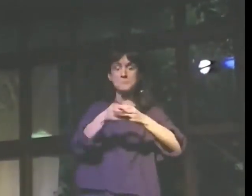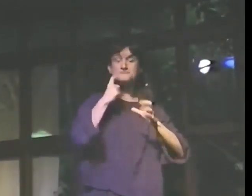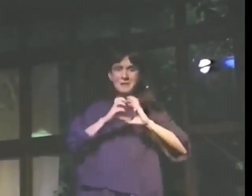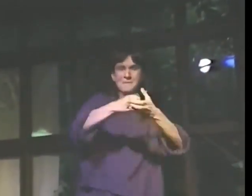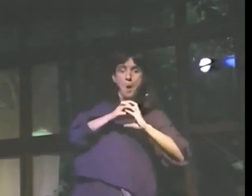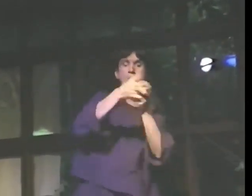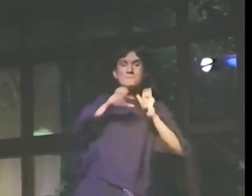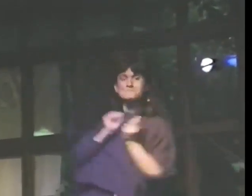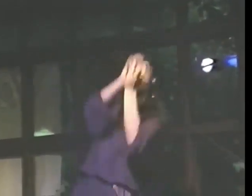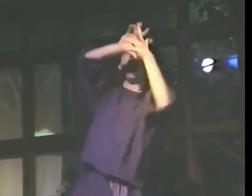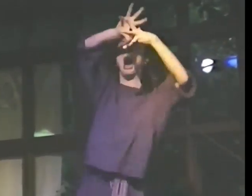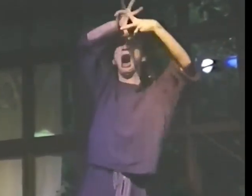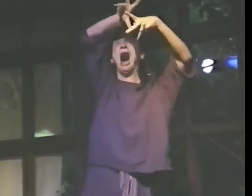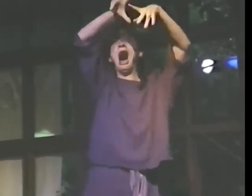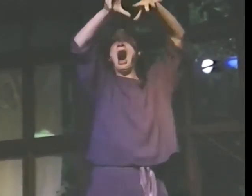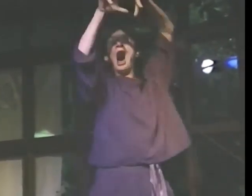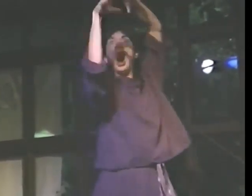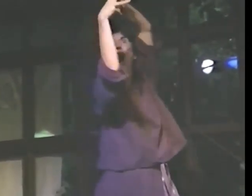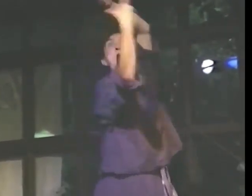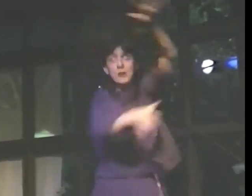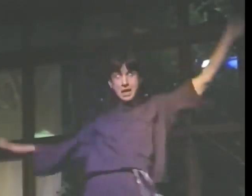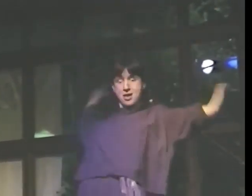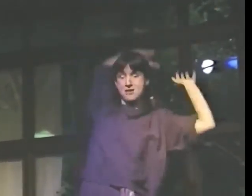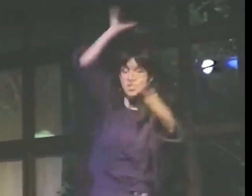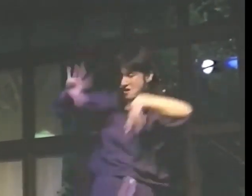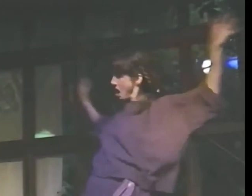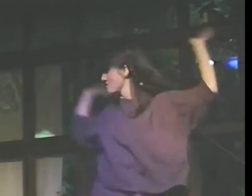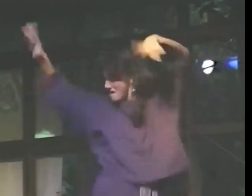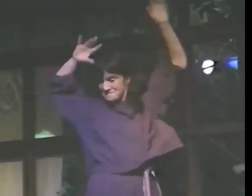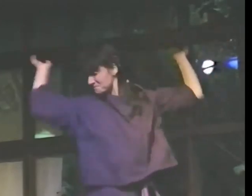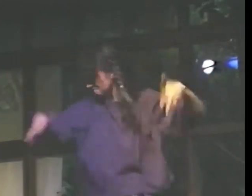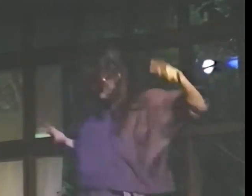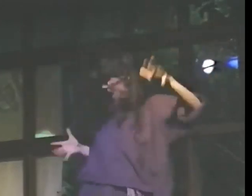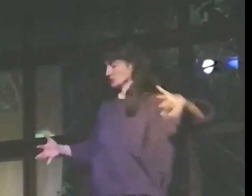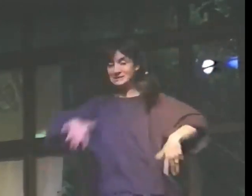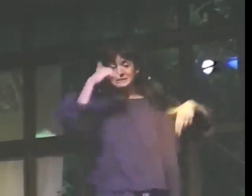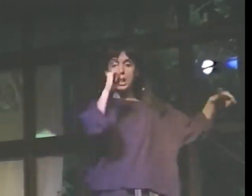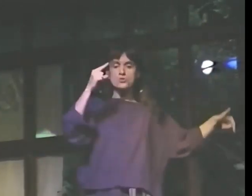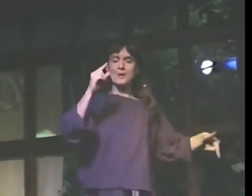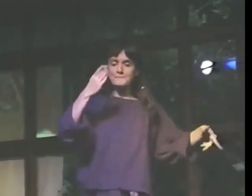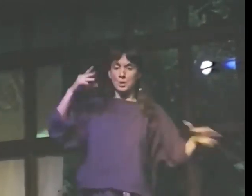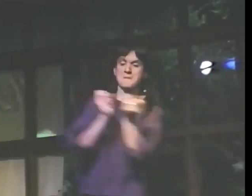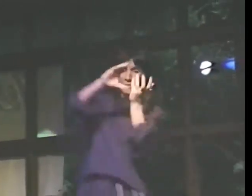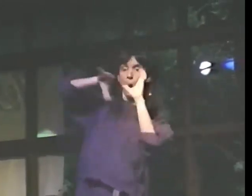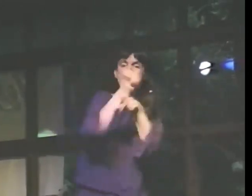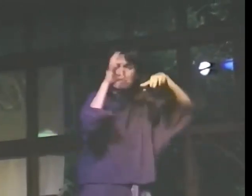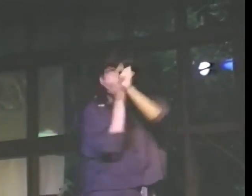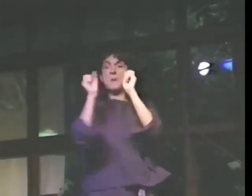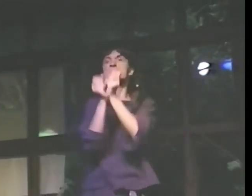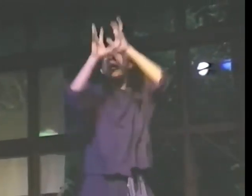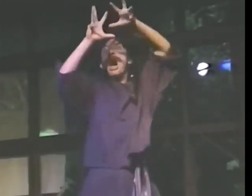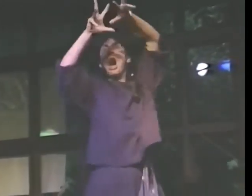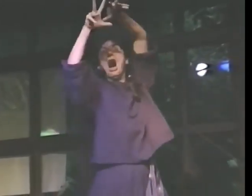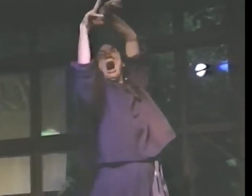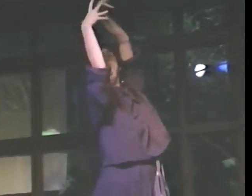stop it, stop it. The red is the first to go down. Yellow, green, blue, tumbling,